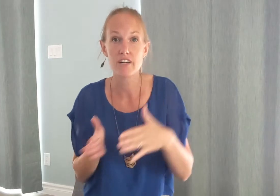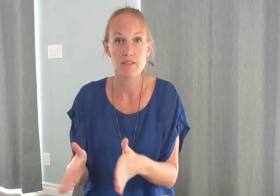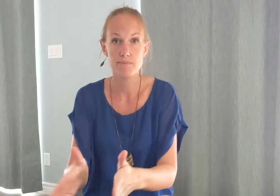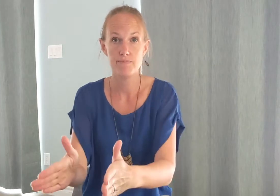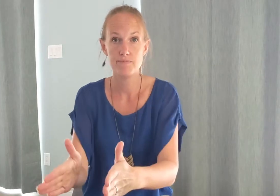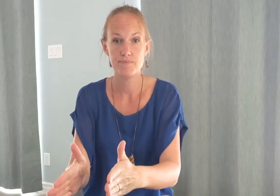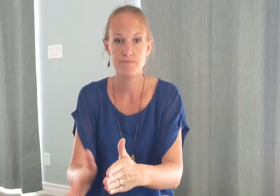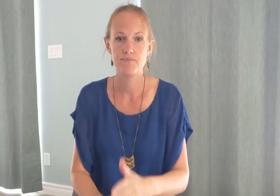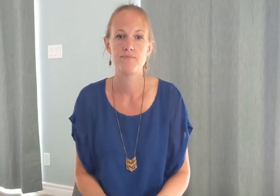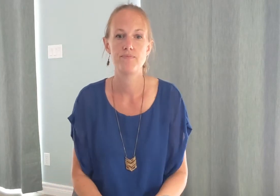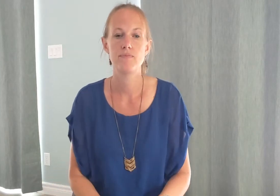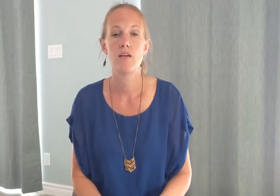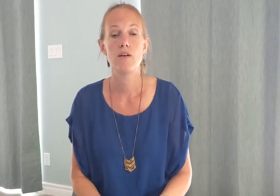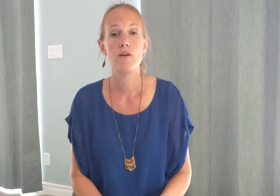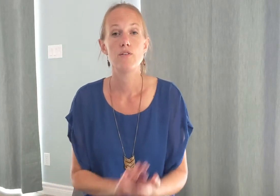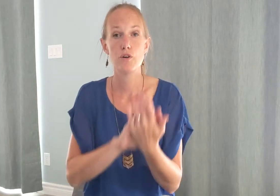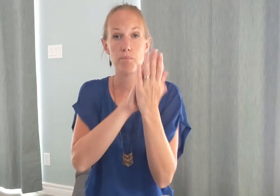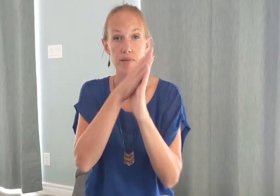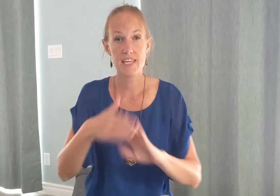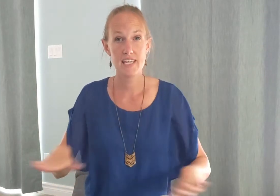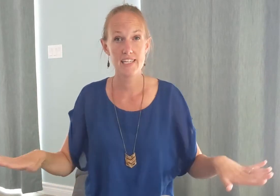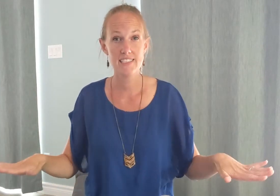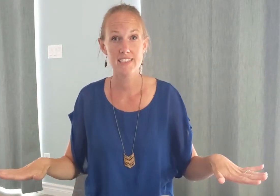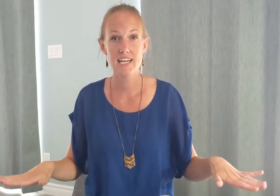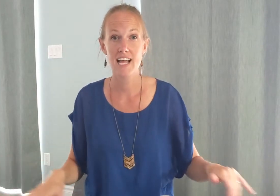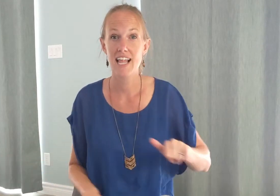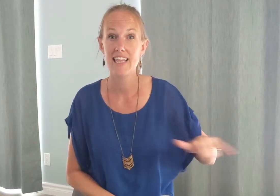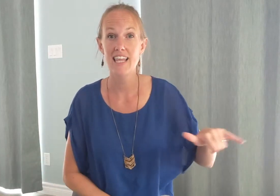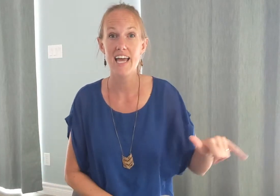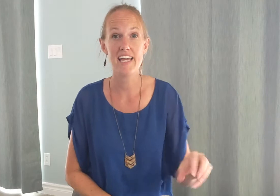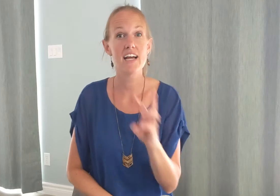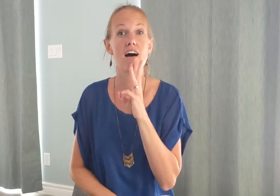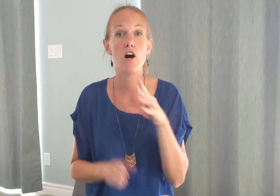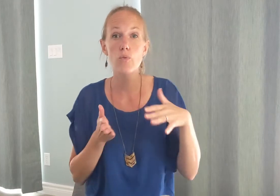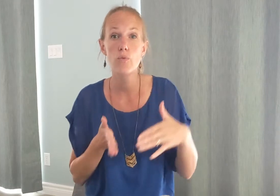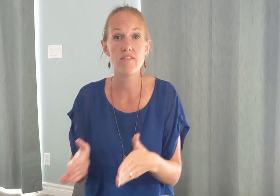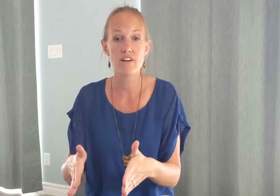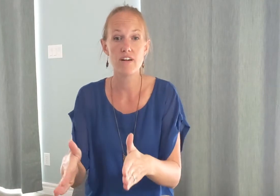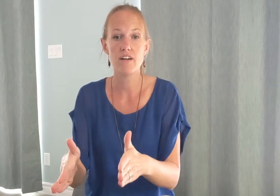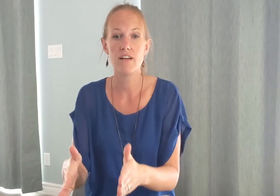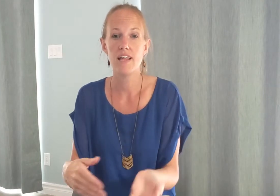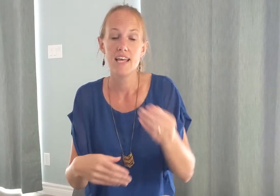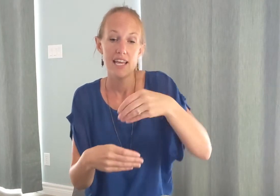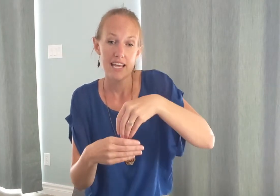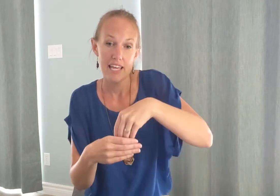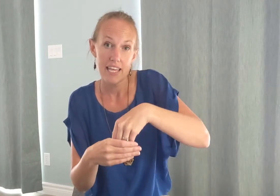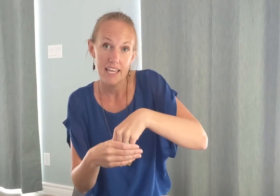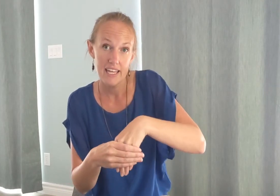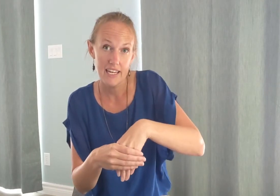so peace like a river in